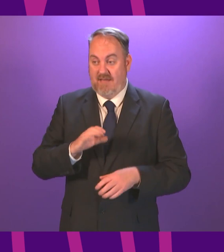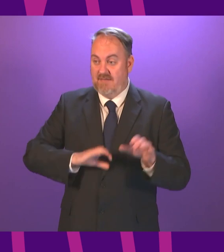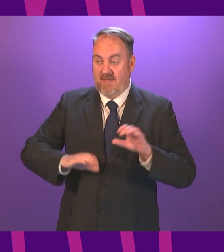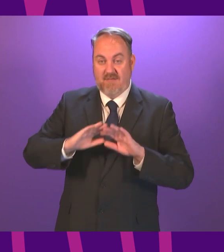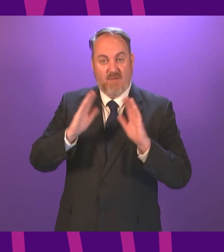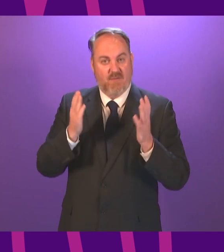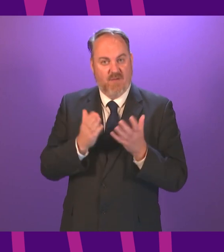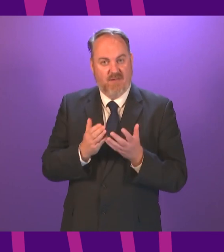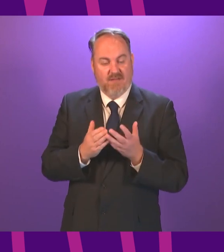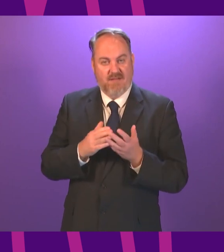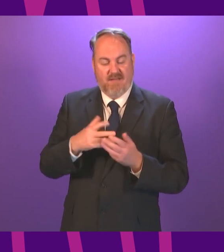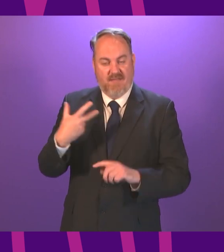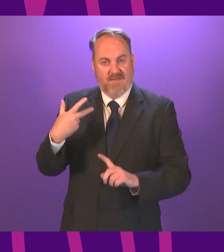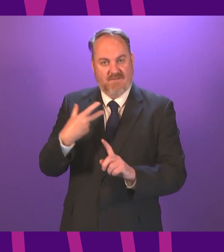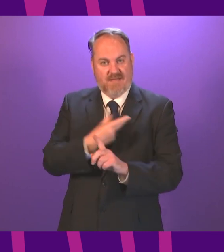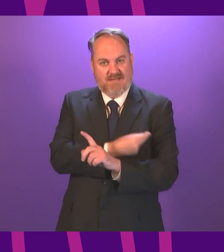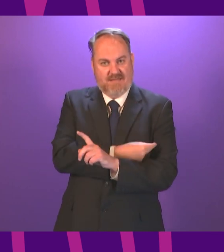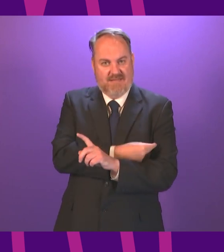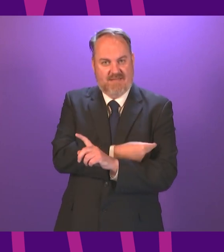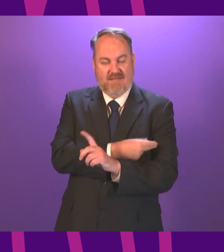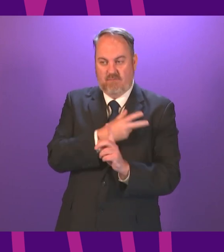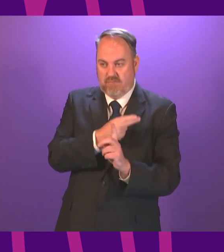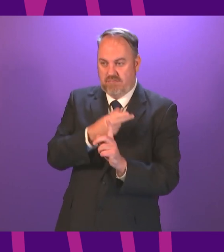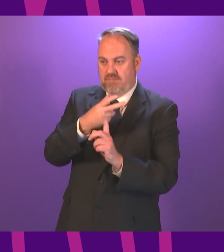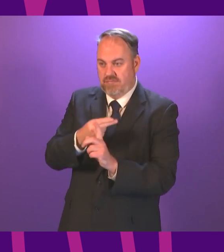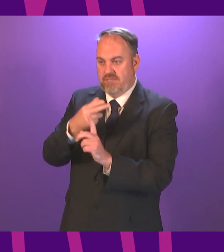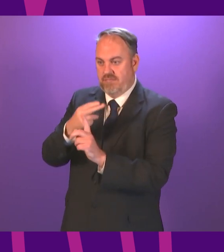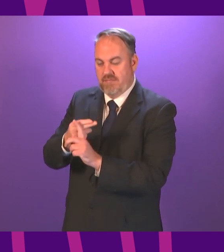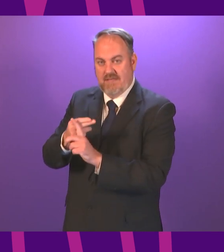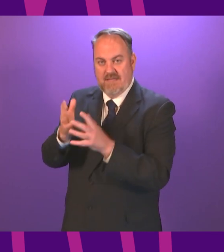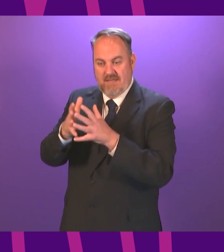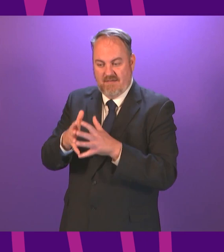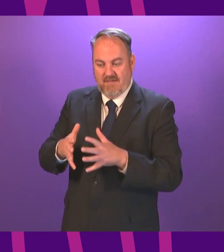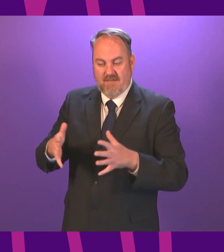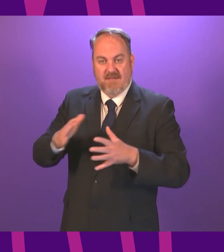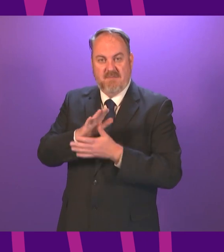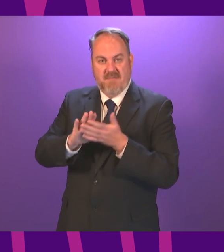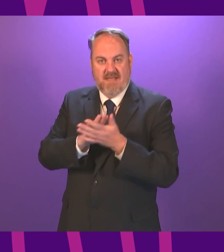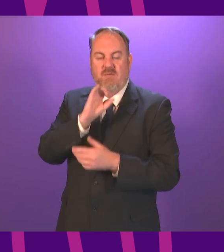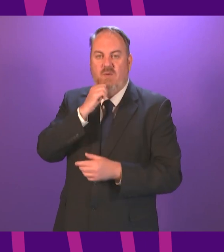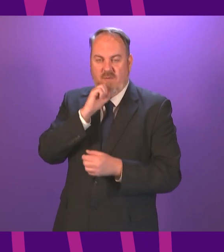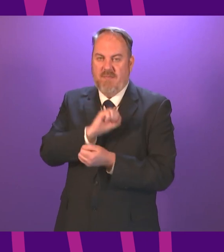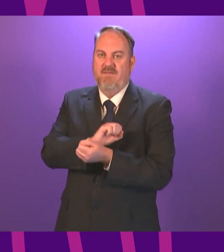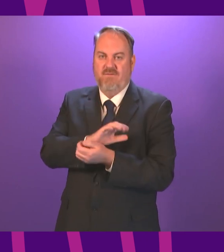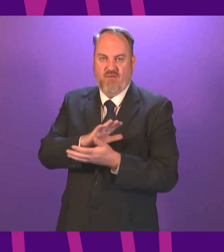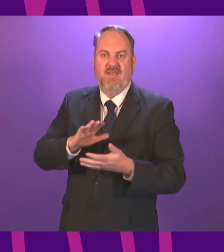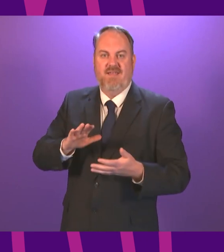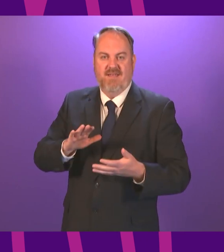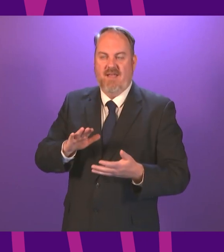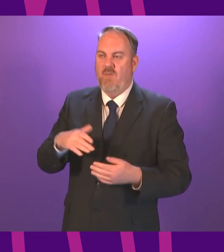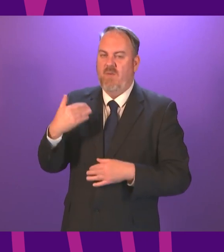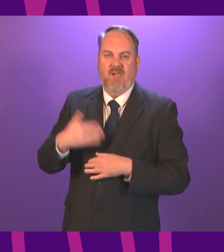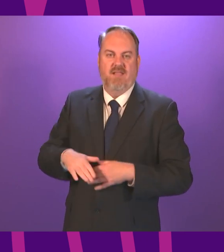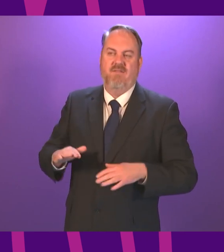dose of the vaccine is steadily guiding us towards freedom which I am certain we will never take for granted again